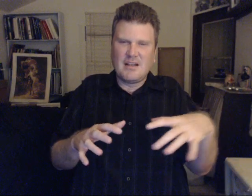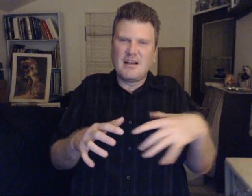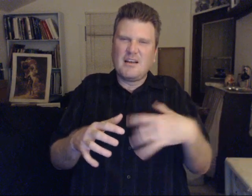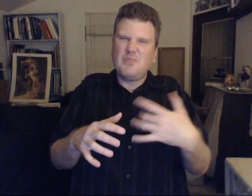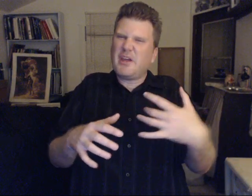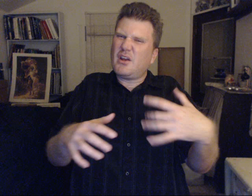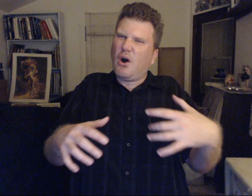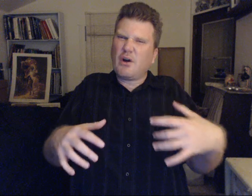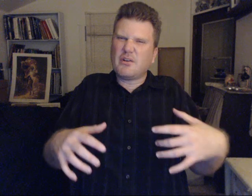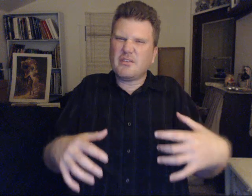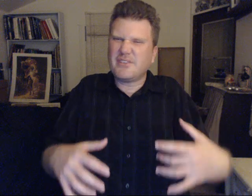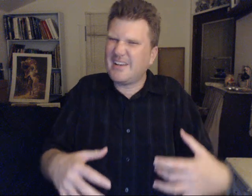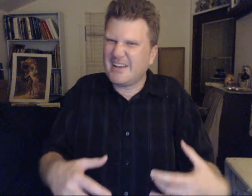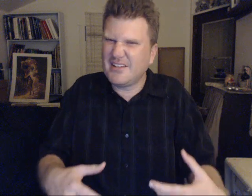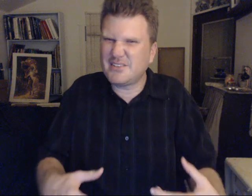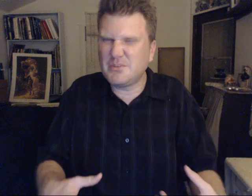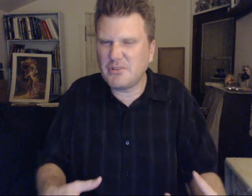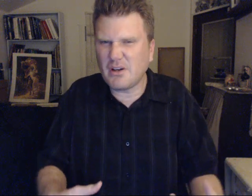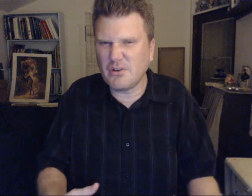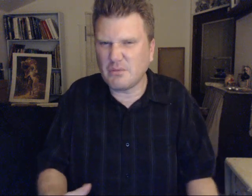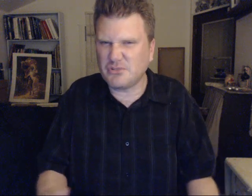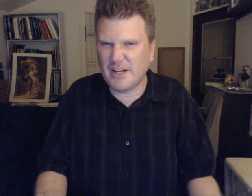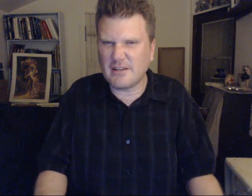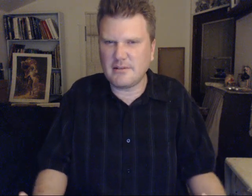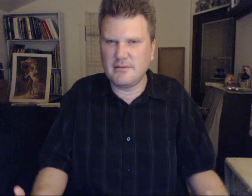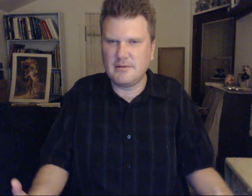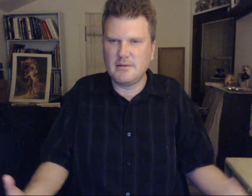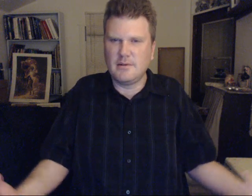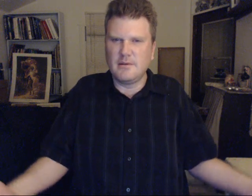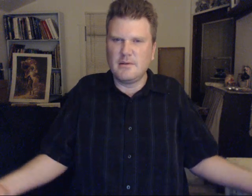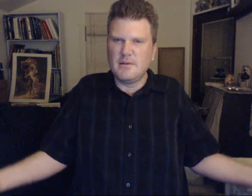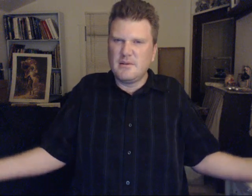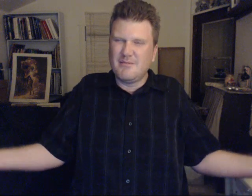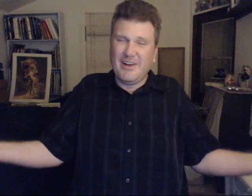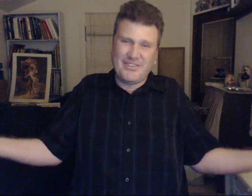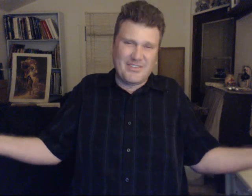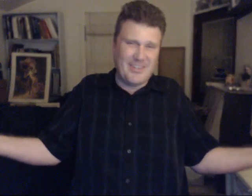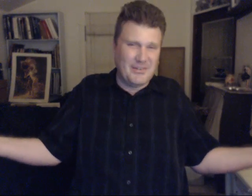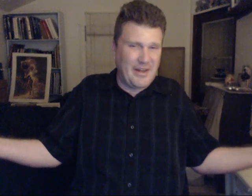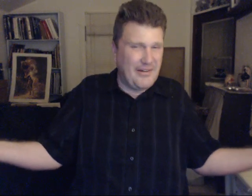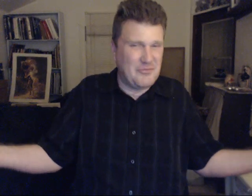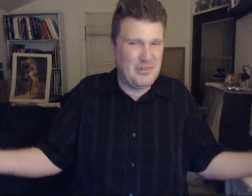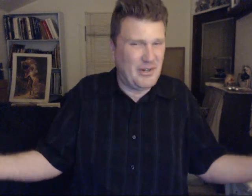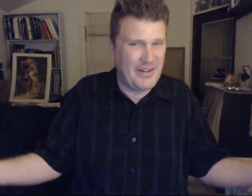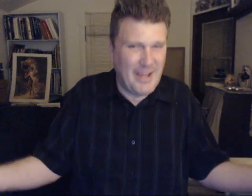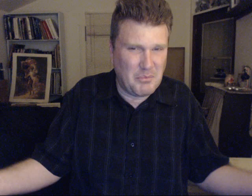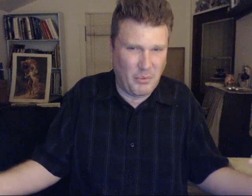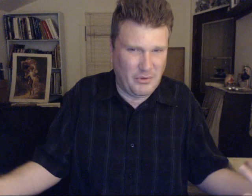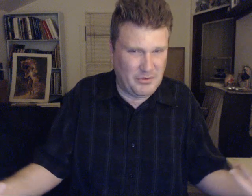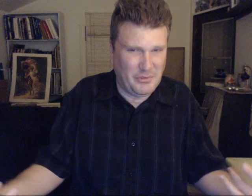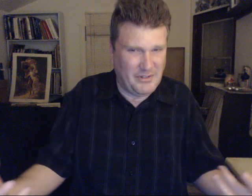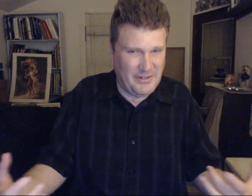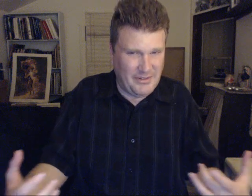You make it harder. Than it needs to be on your planet. But as I said. You're not having been on an ape world. Where it is.